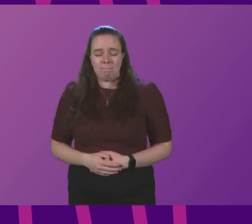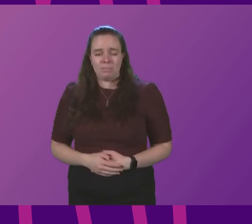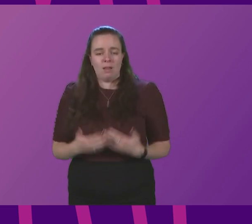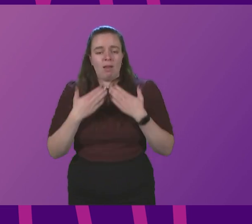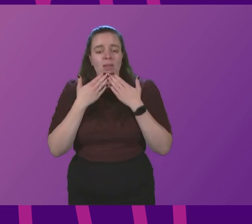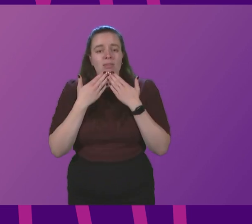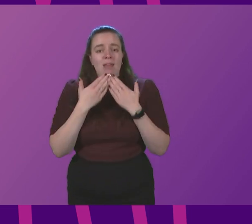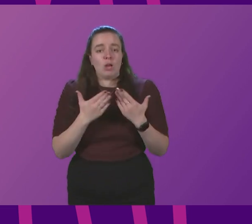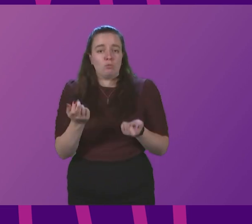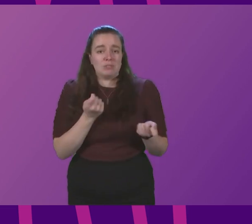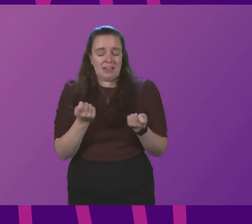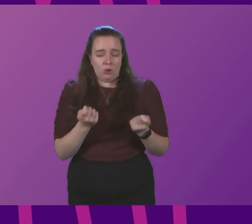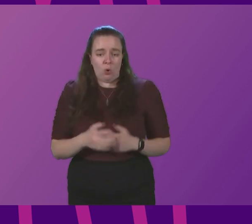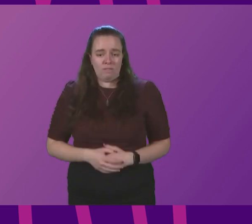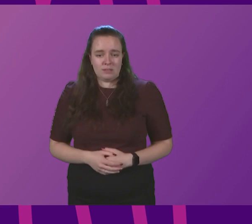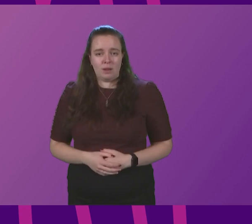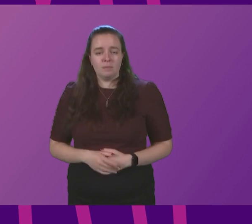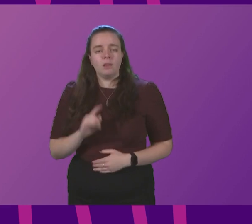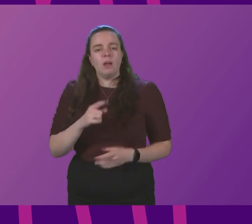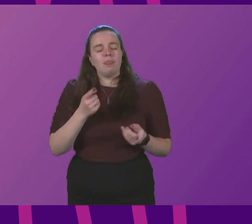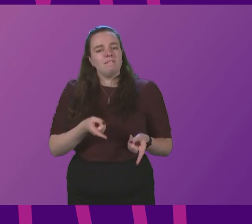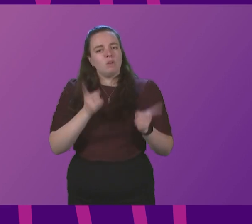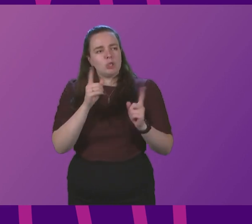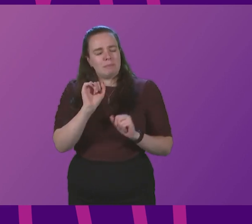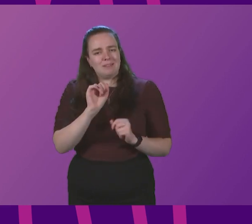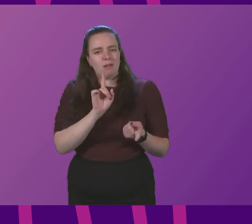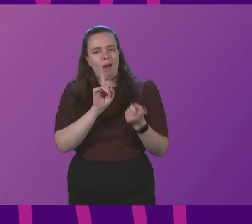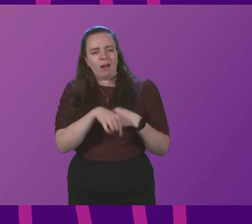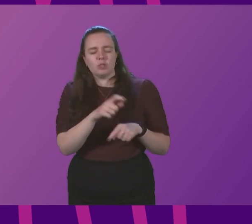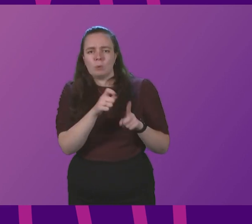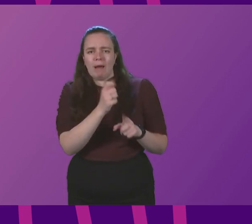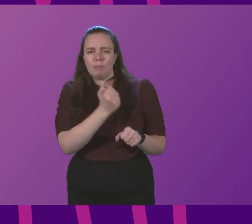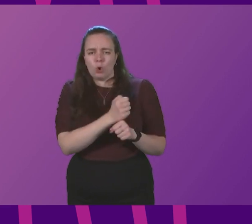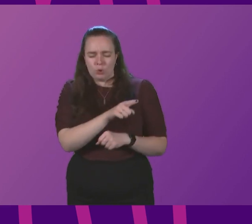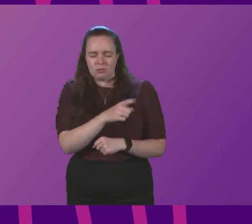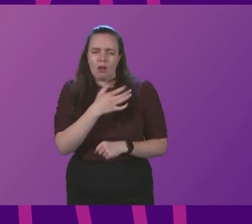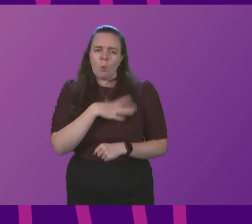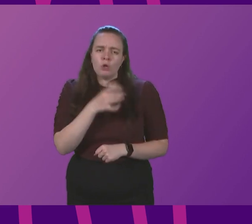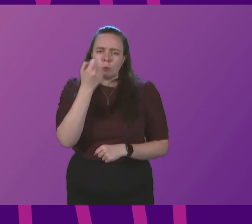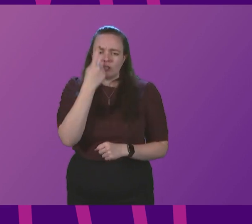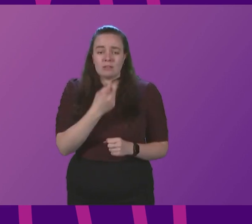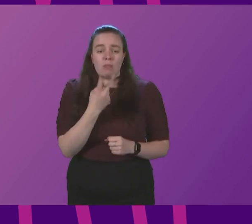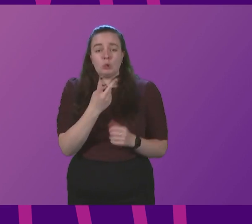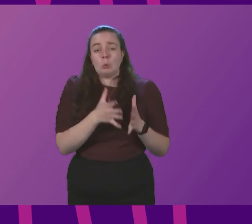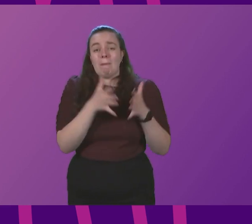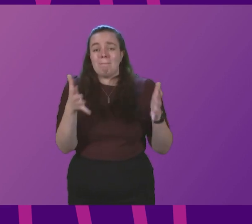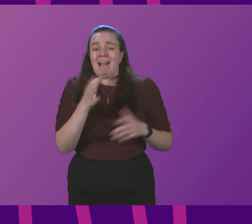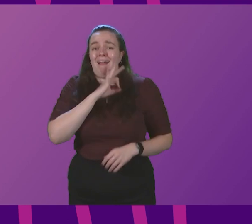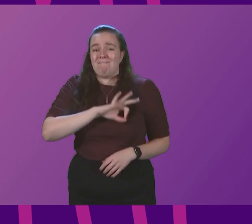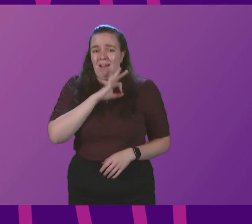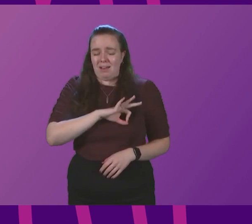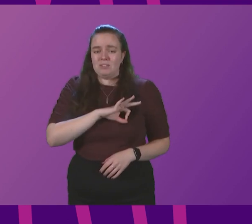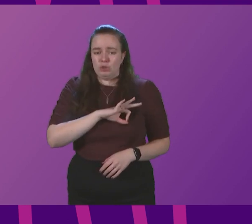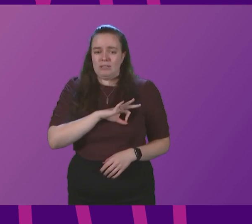Thank you, Presiding Officer. Further to the First Minister's answer to Pam Godsell, can I suggest there are two big advantages in distributing